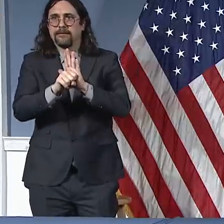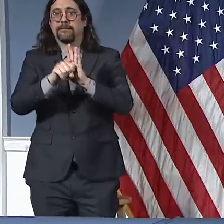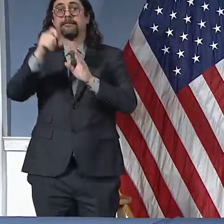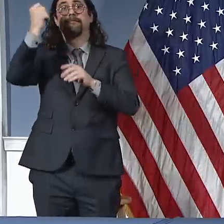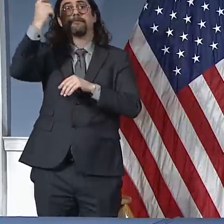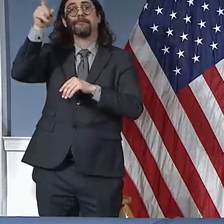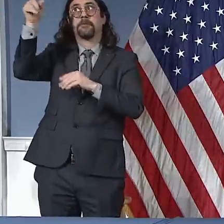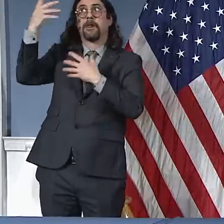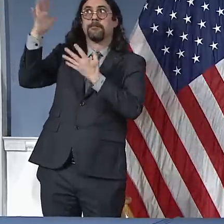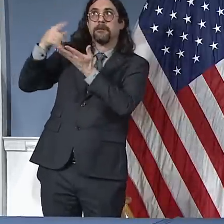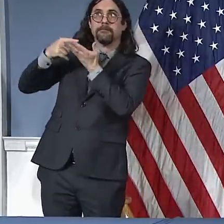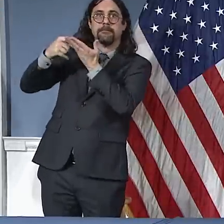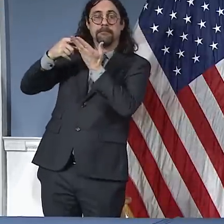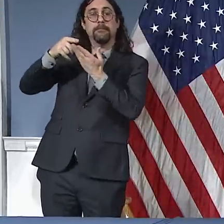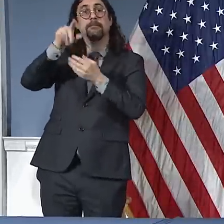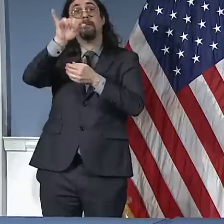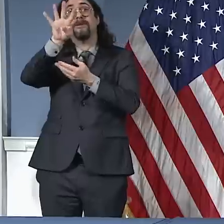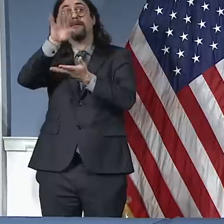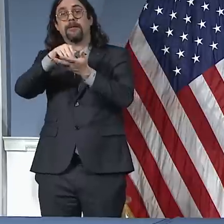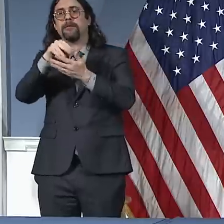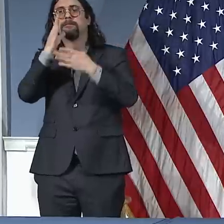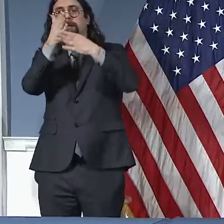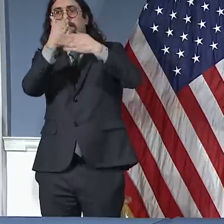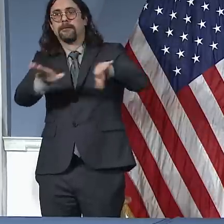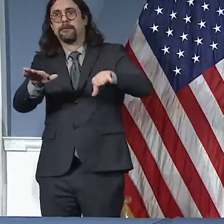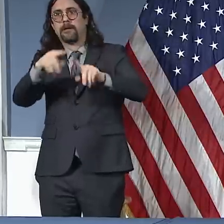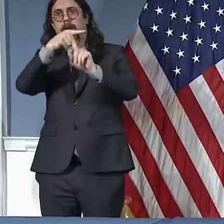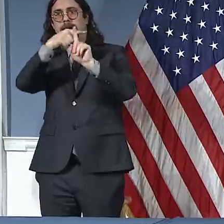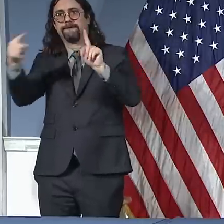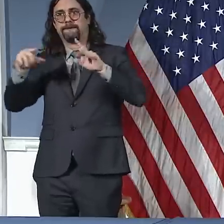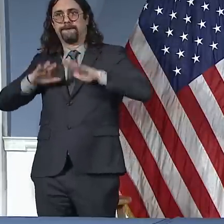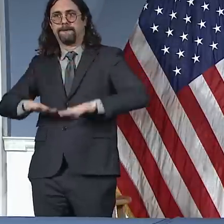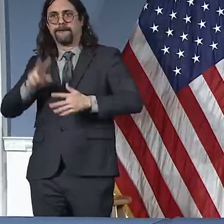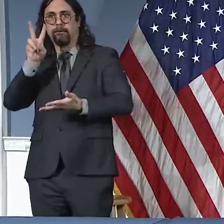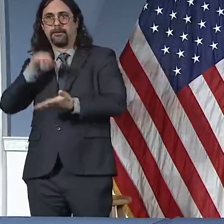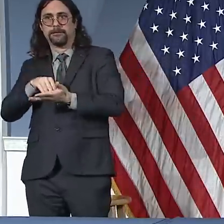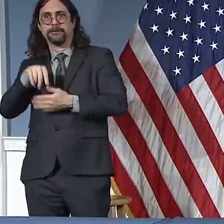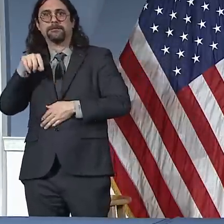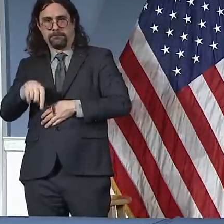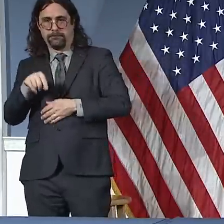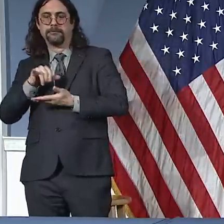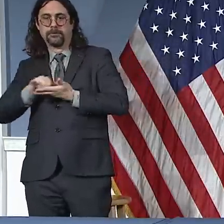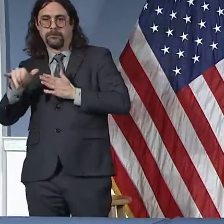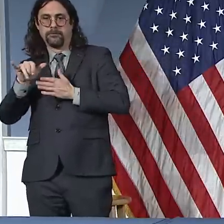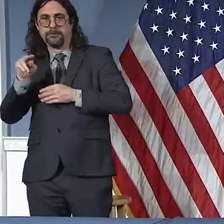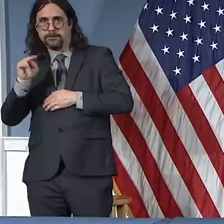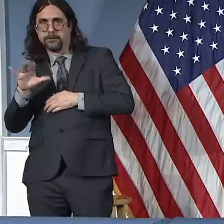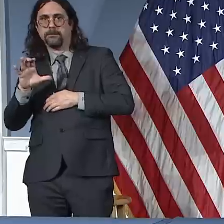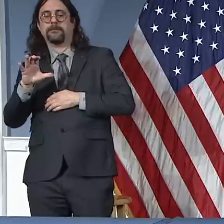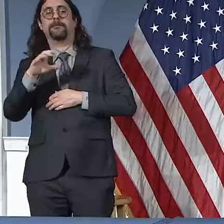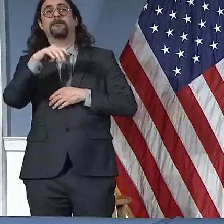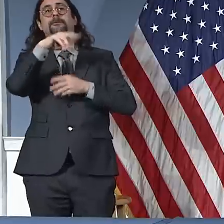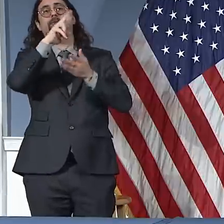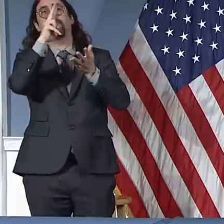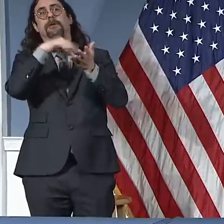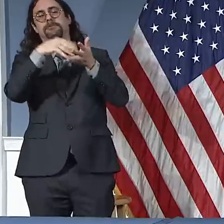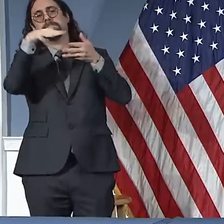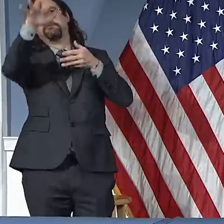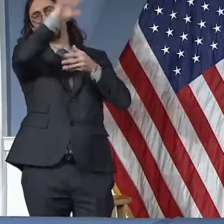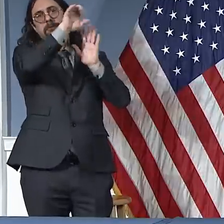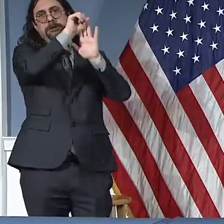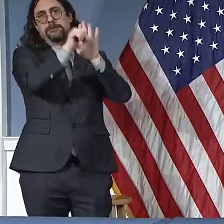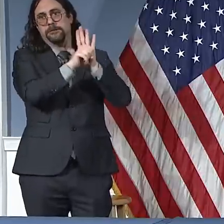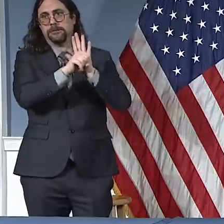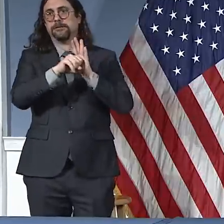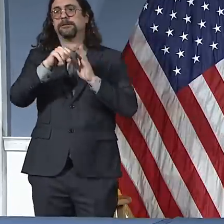But I need people to understand that is only the beginning of what we need. The speed with which this